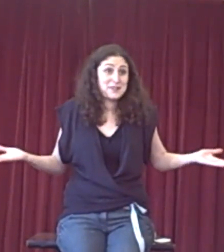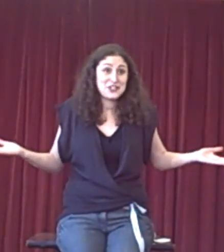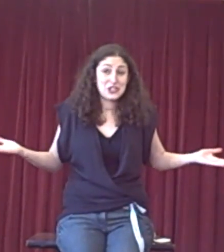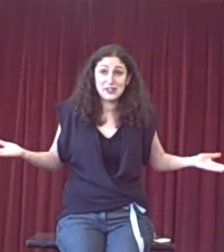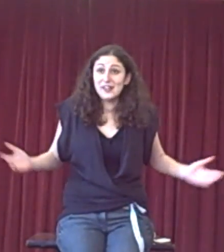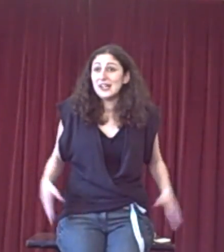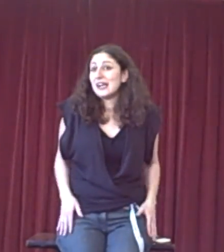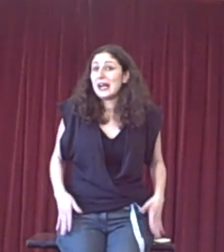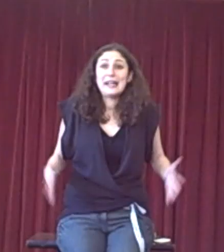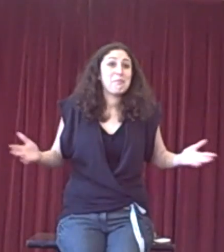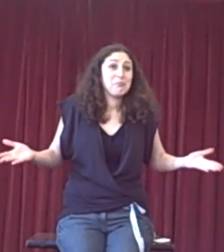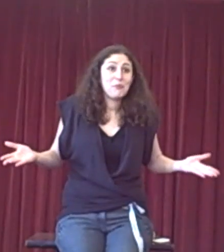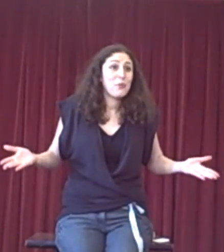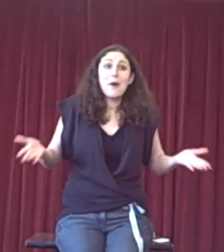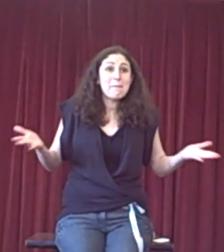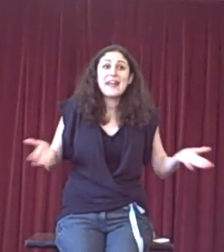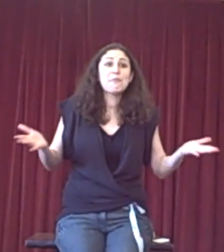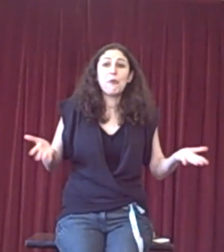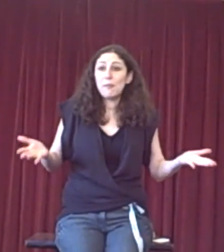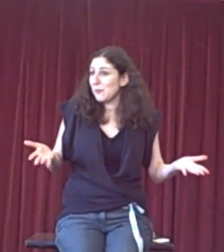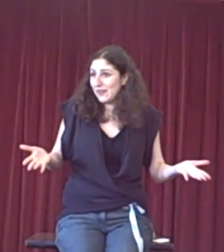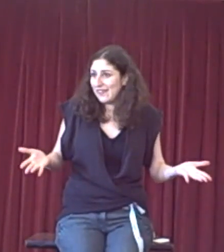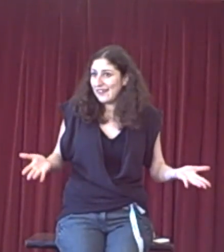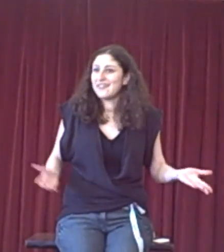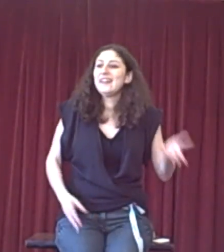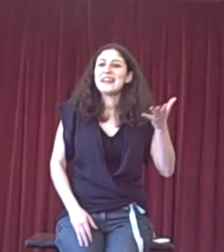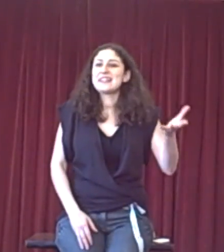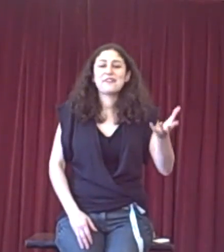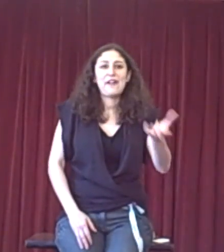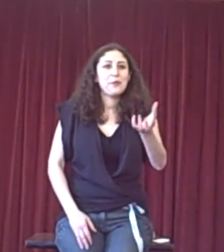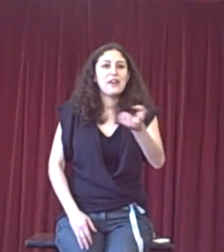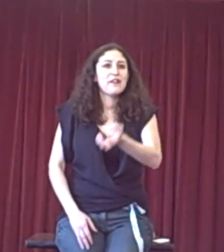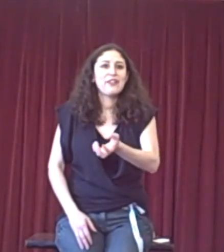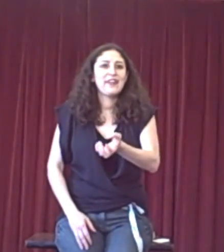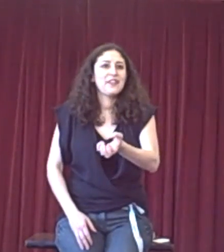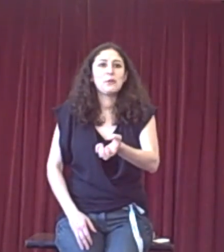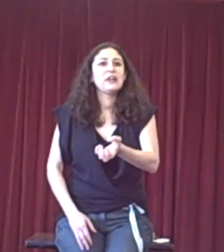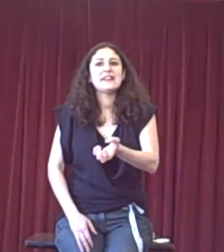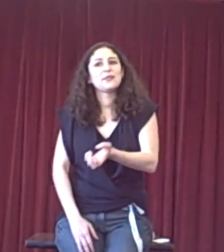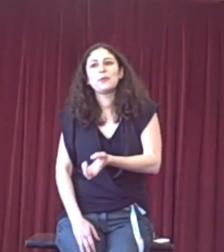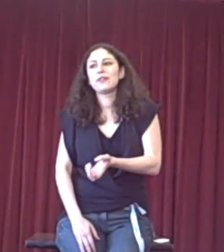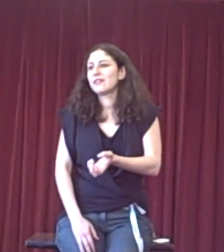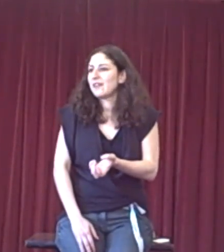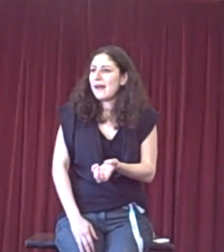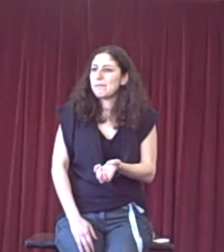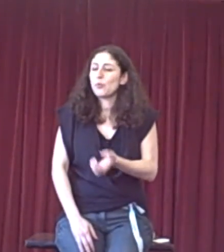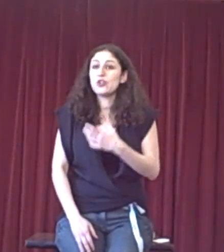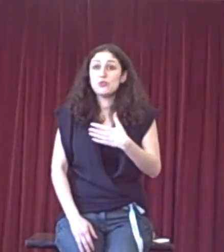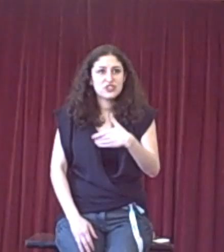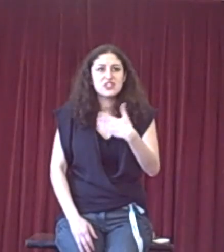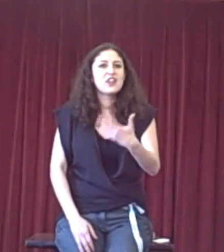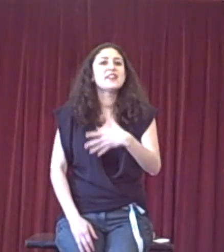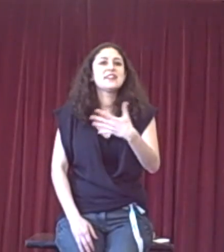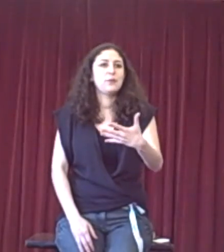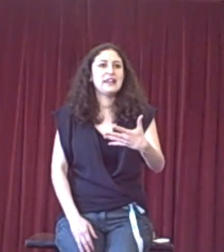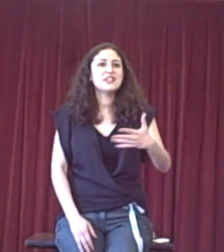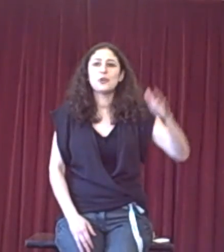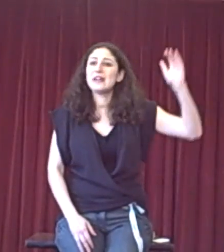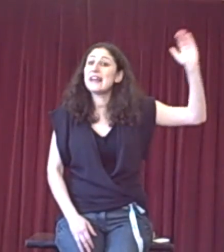opposition. Like, our main problem with this is the fact that we don't think that it will lead to what you just asserted it will lead to. We've